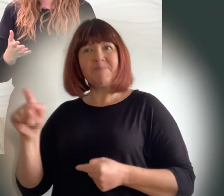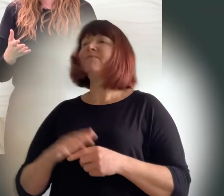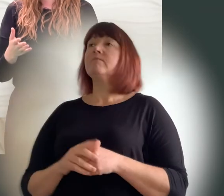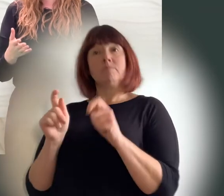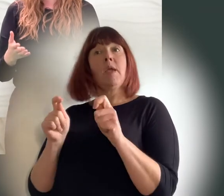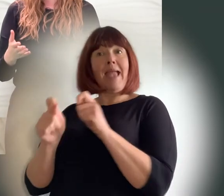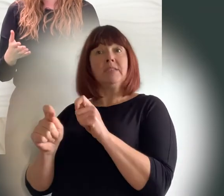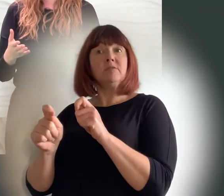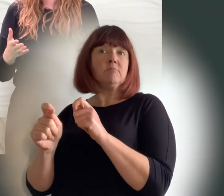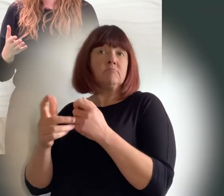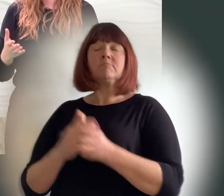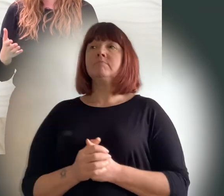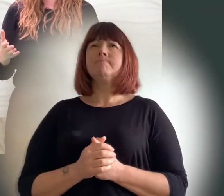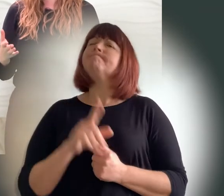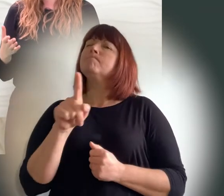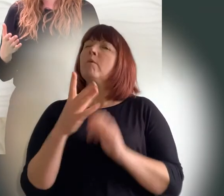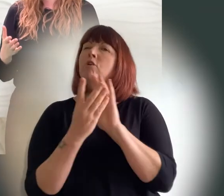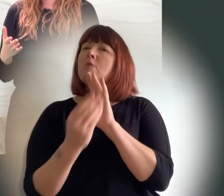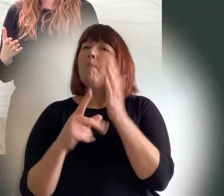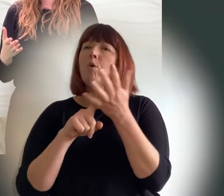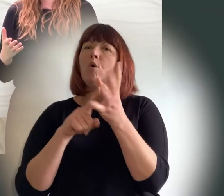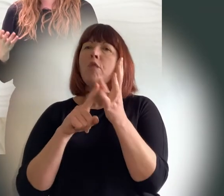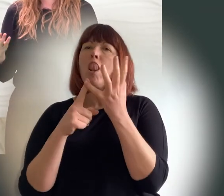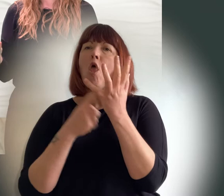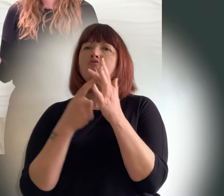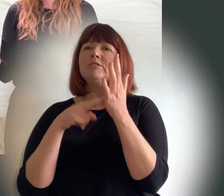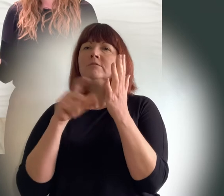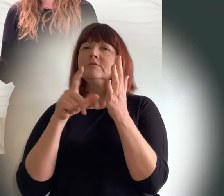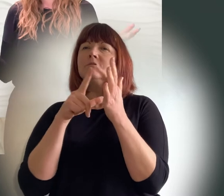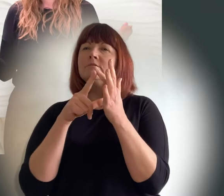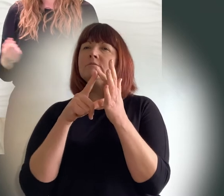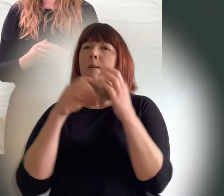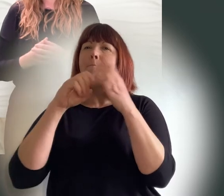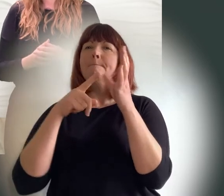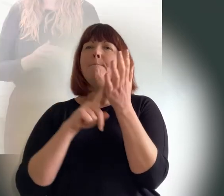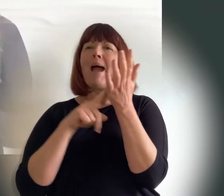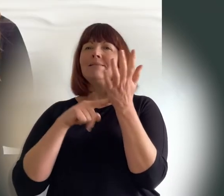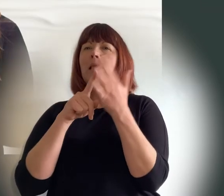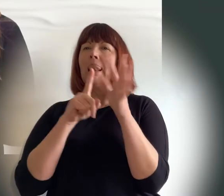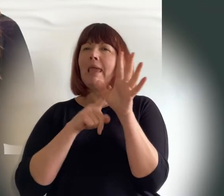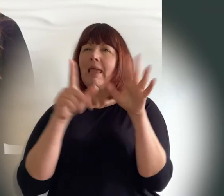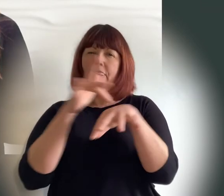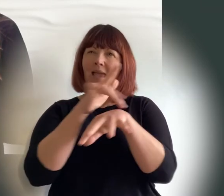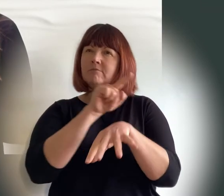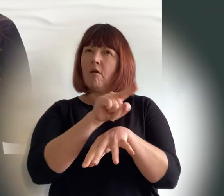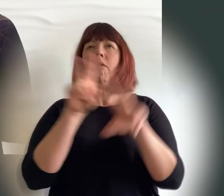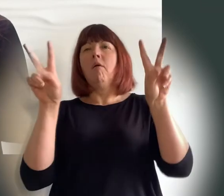theatre's co-production with the Lawrence Batley and the barn theatre of what a carve-up is an example of this if you're buying a ticket to